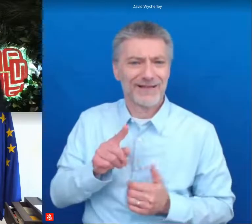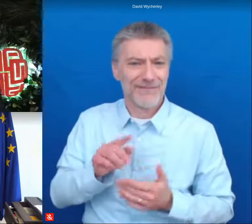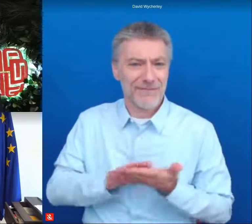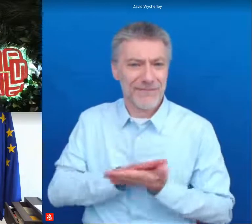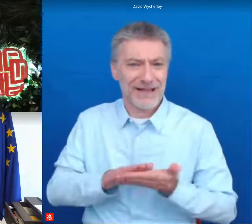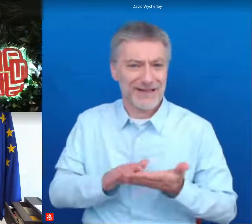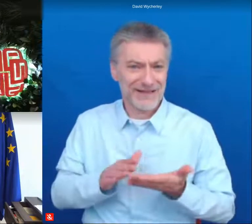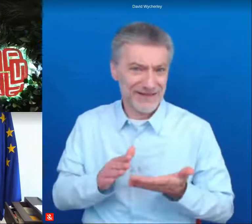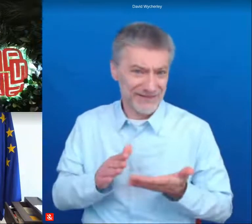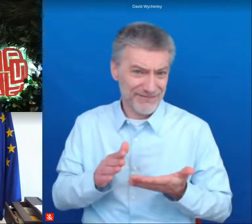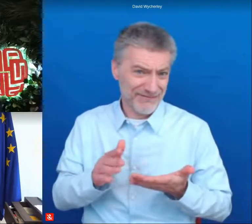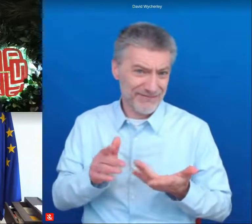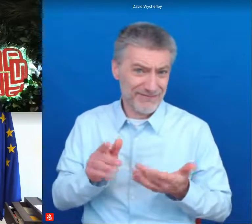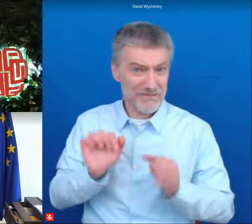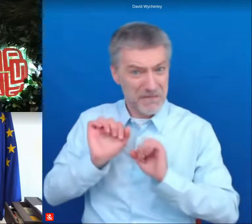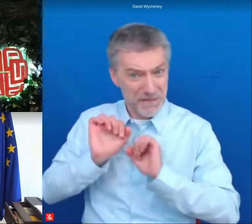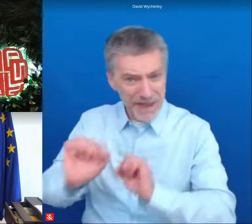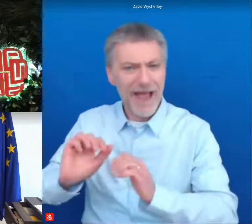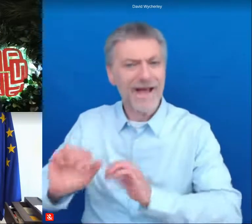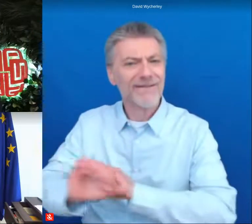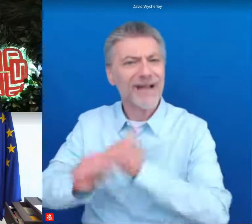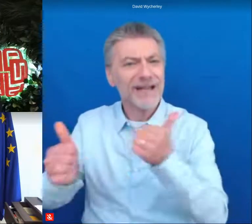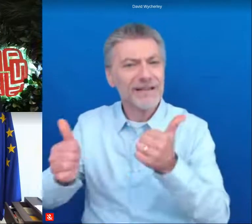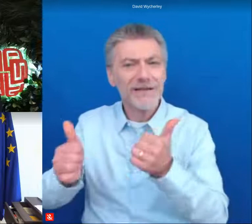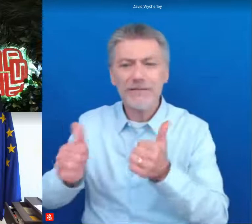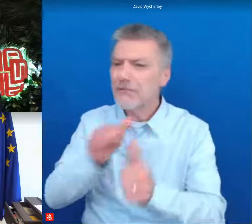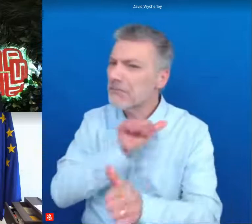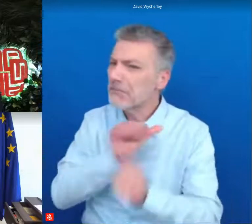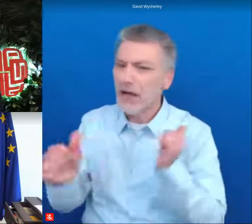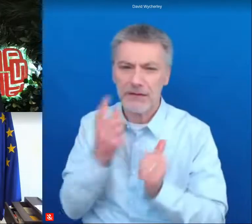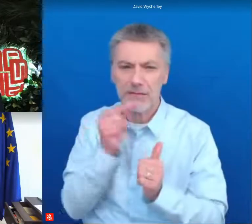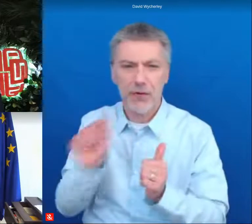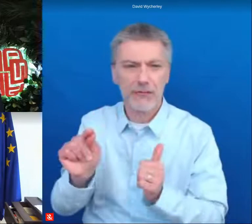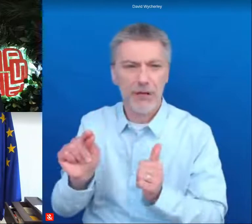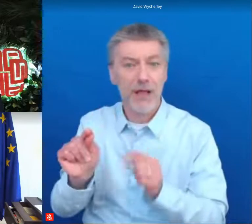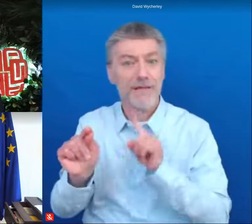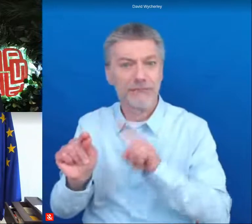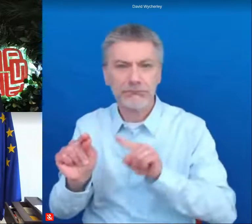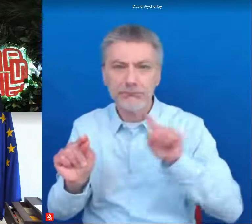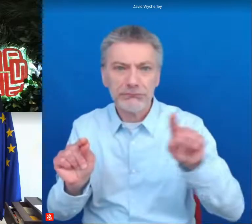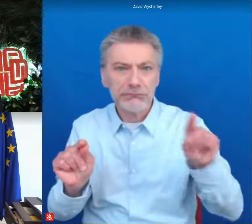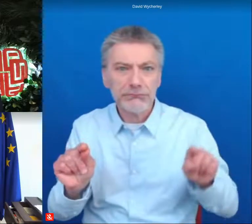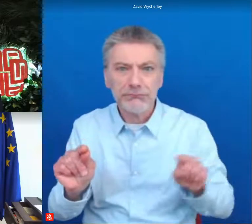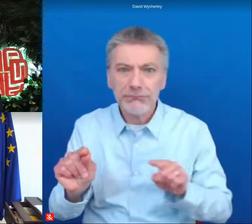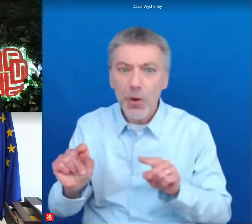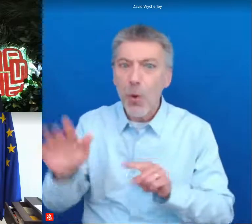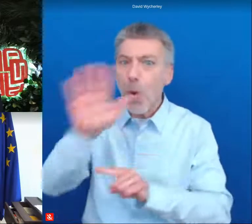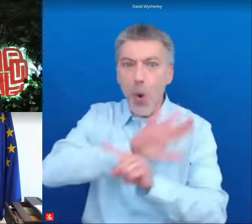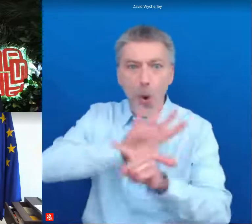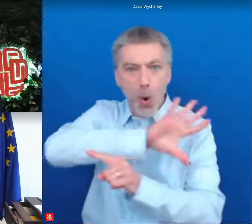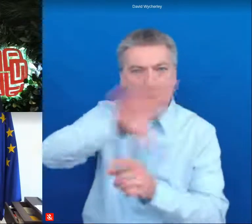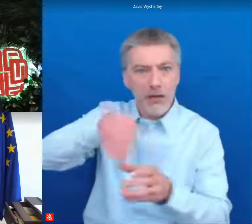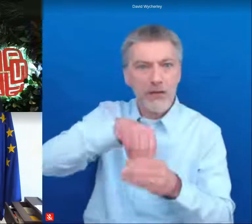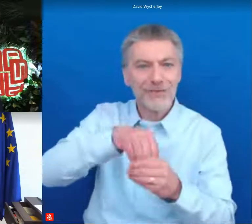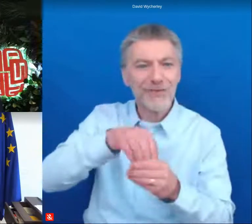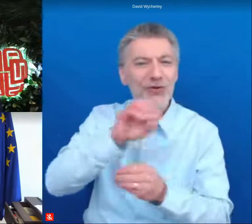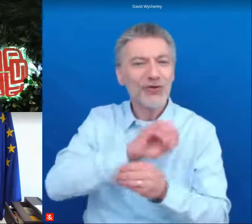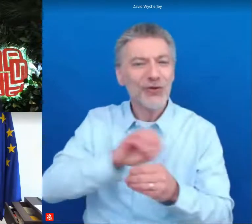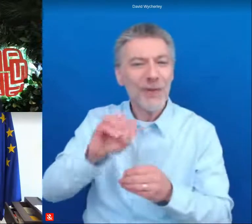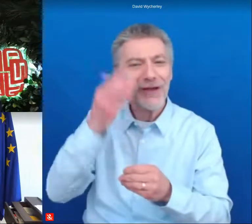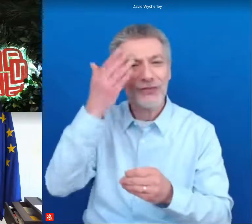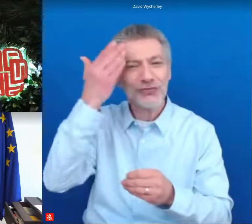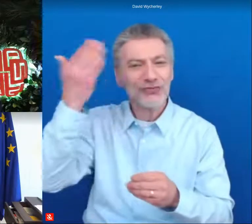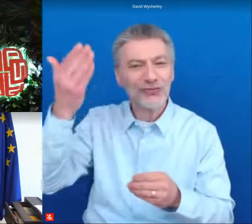their effectiveness and to ensure that europe all europe will be part of the european dream of a democratic open